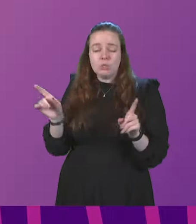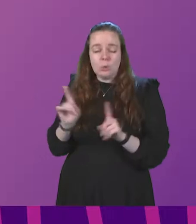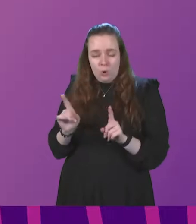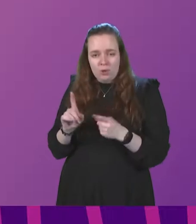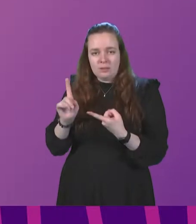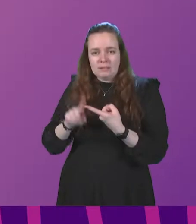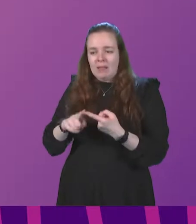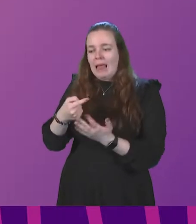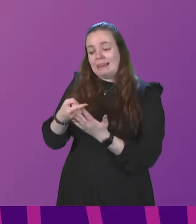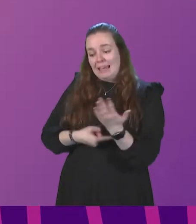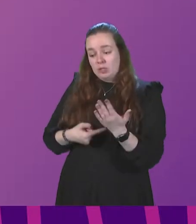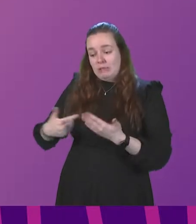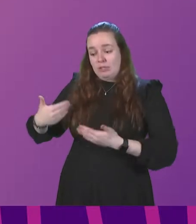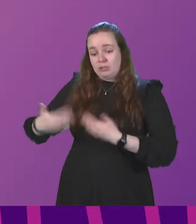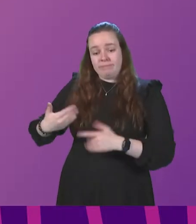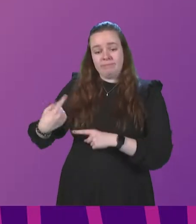legislation.